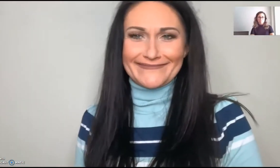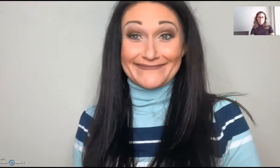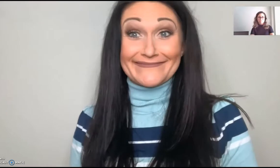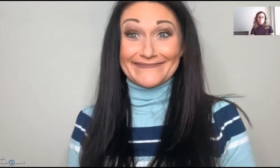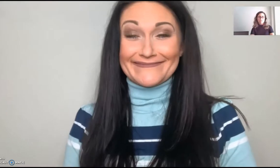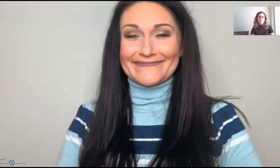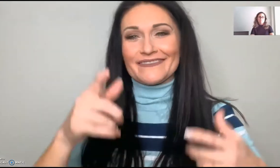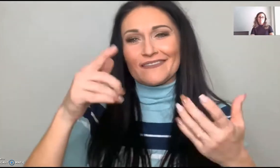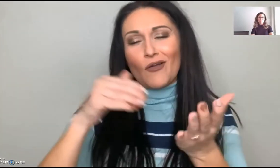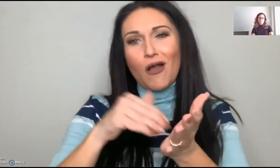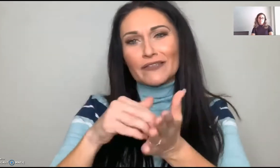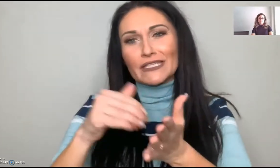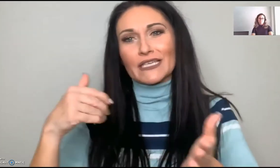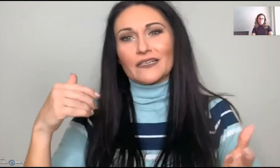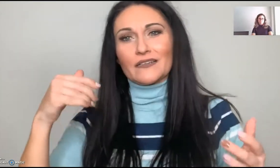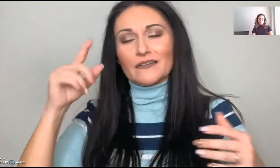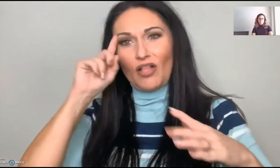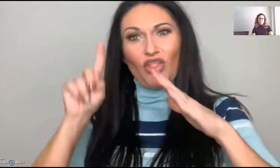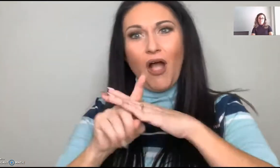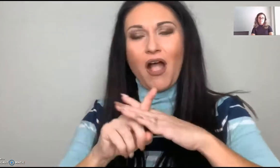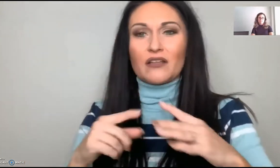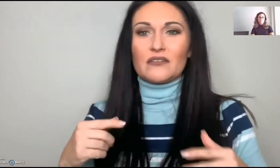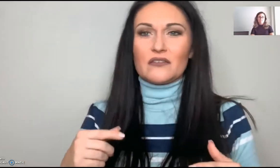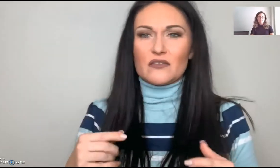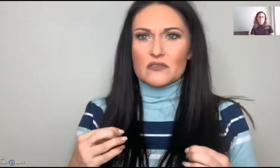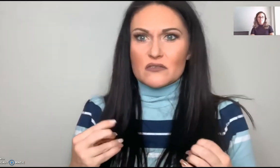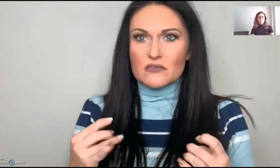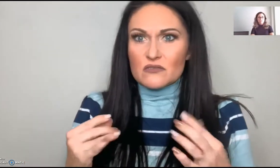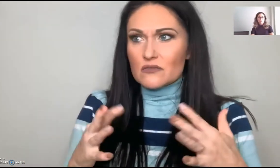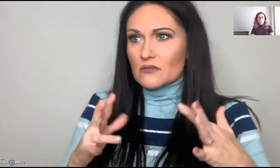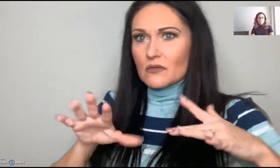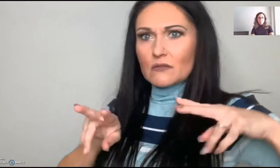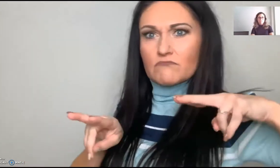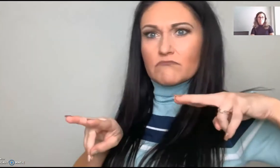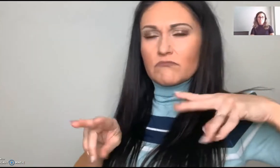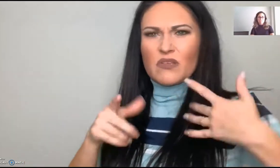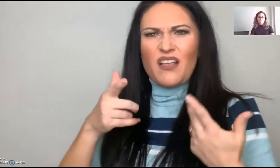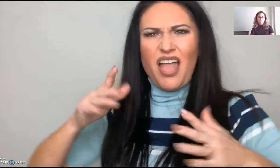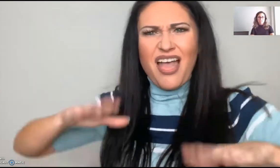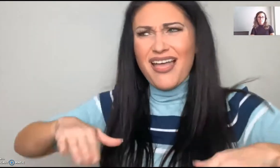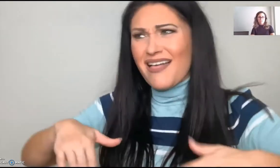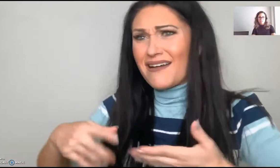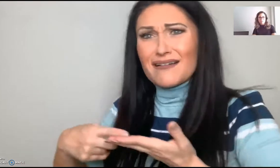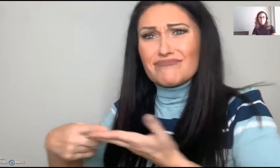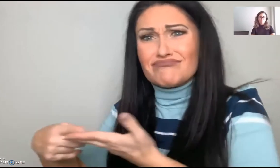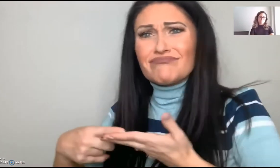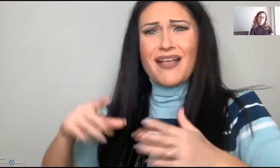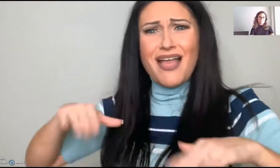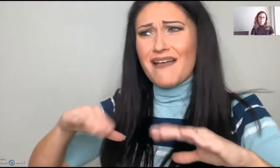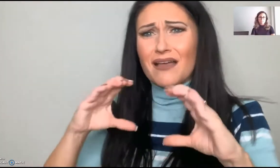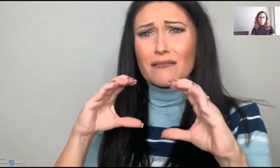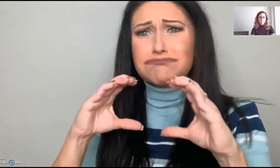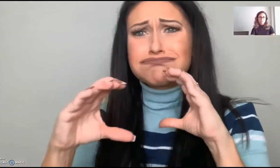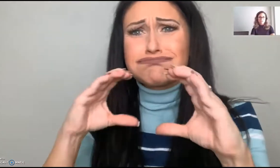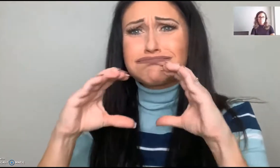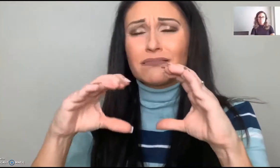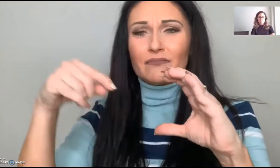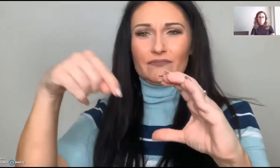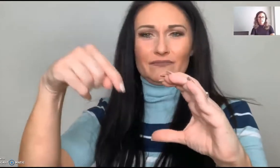bam, right there. That's how to fix it. Often we have these negative thoughts that pop up immediately. We haven't even had a